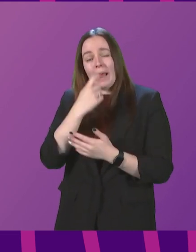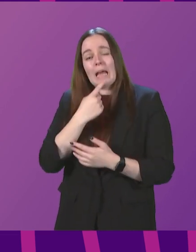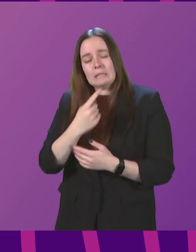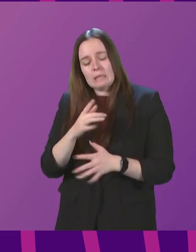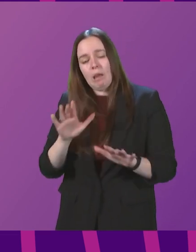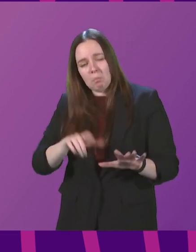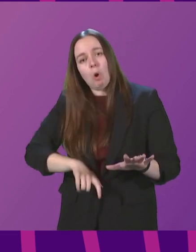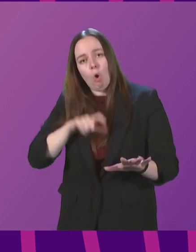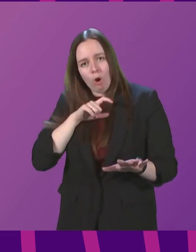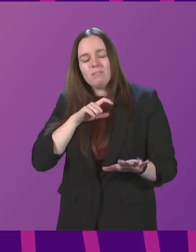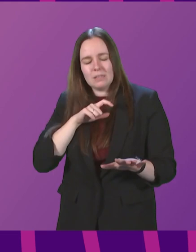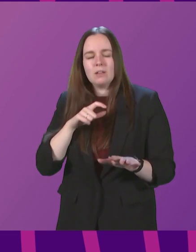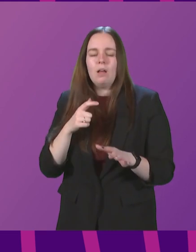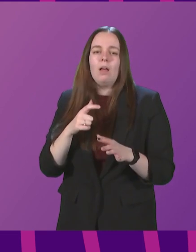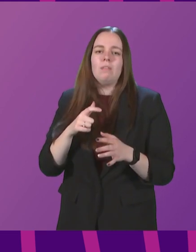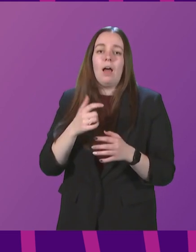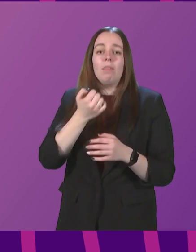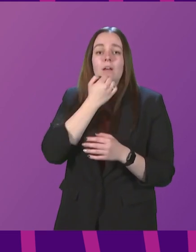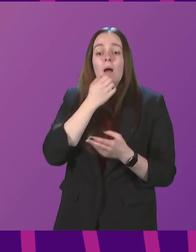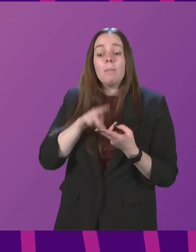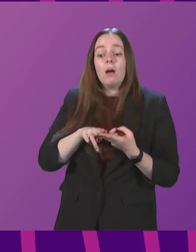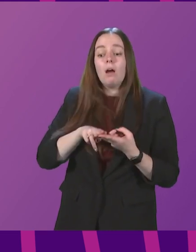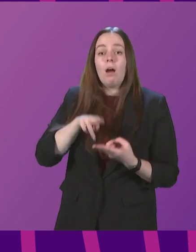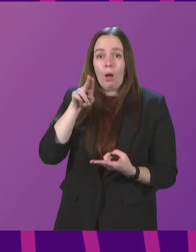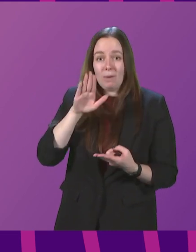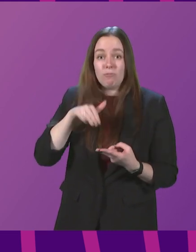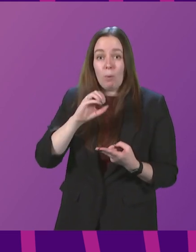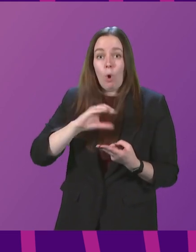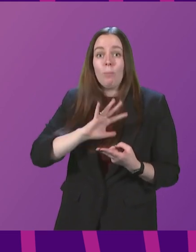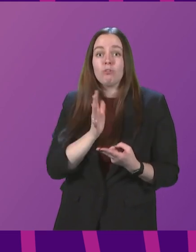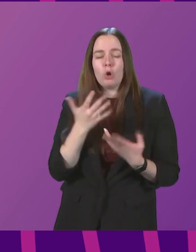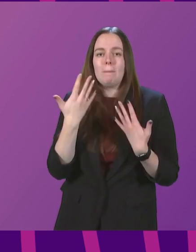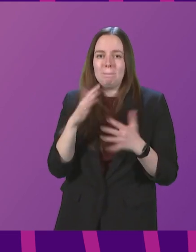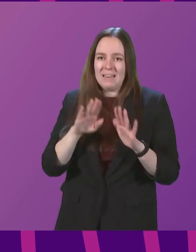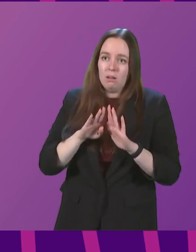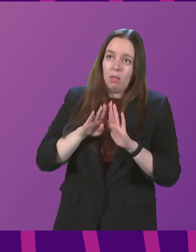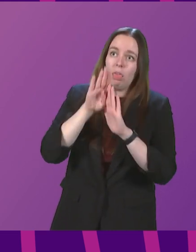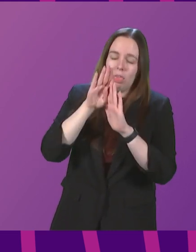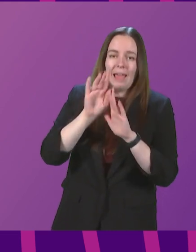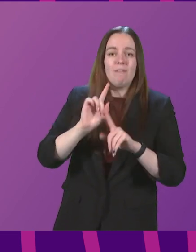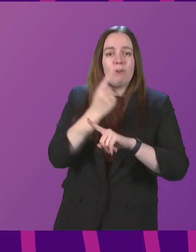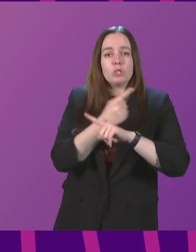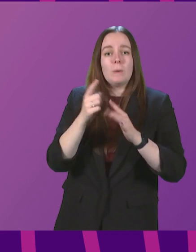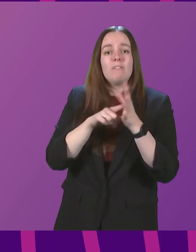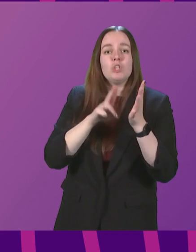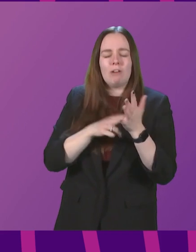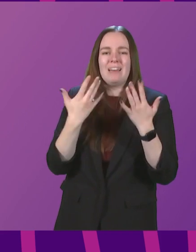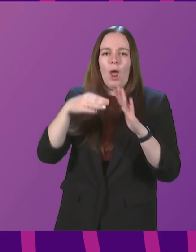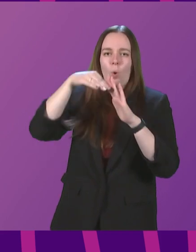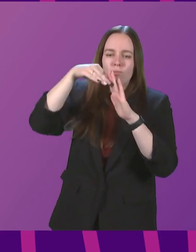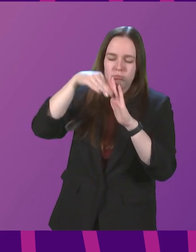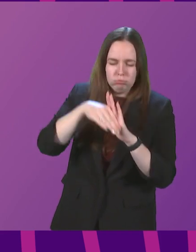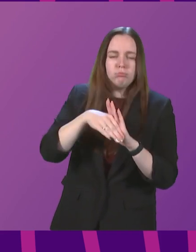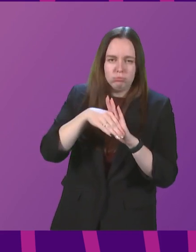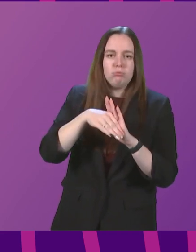some confidence that the rise in cases driven by Omicron peaked in the first week of January, and that we are now on the